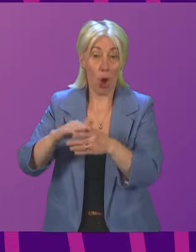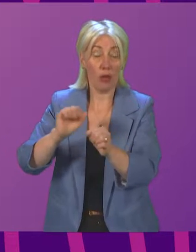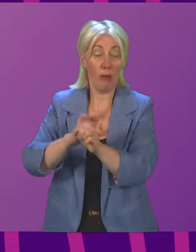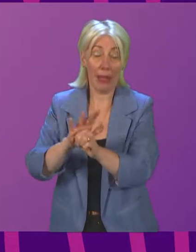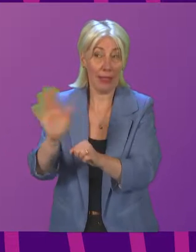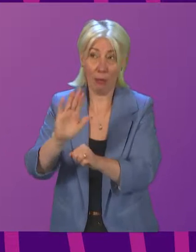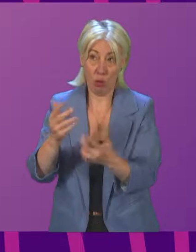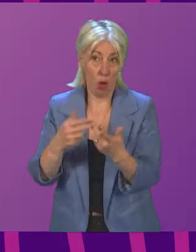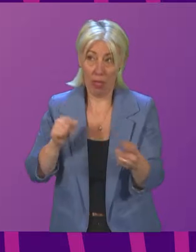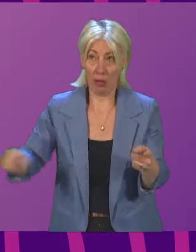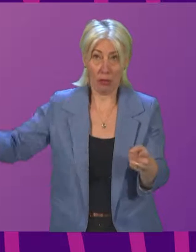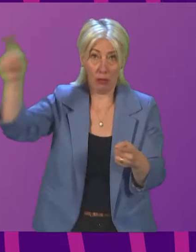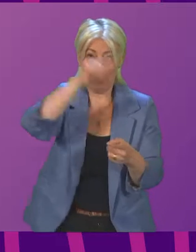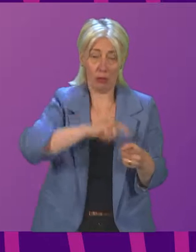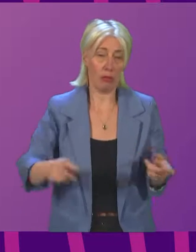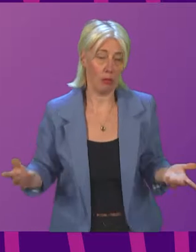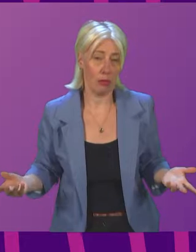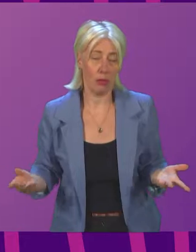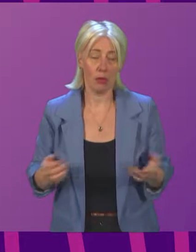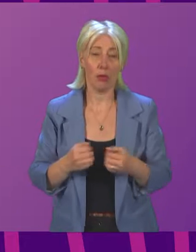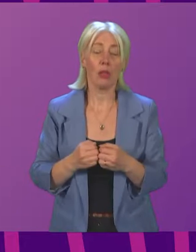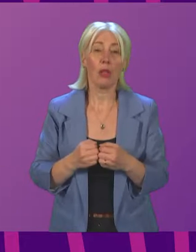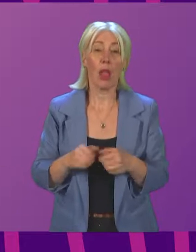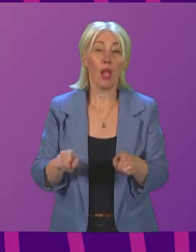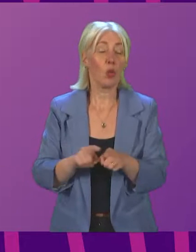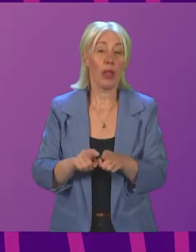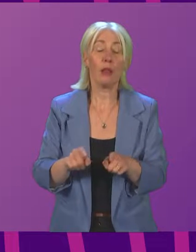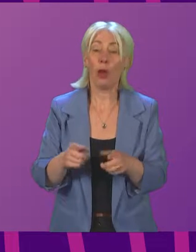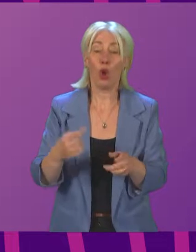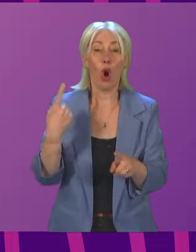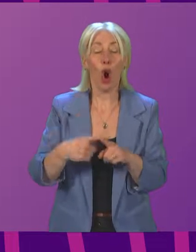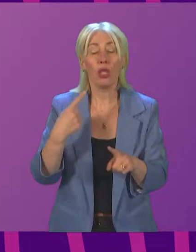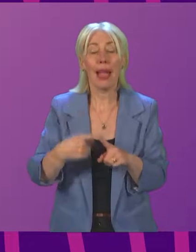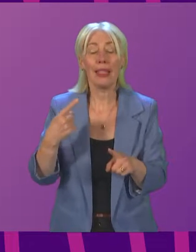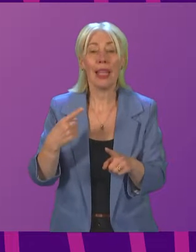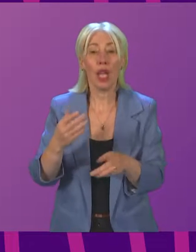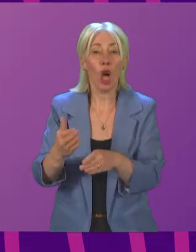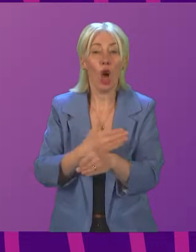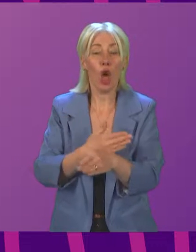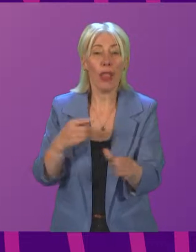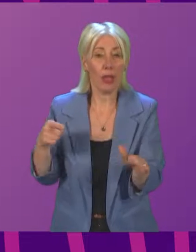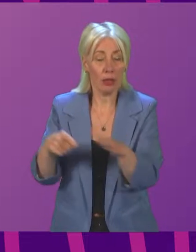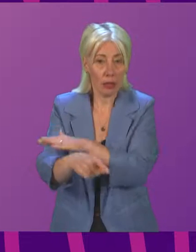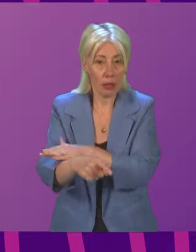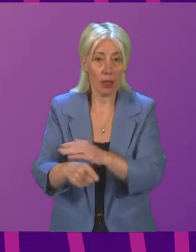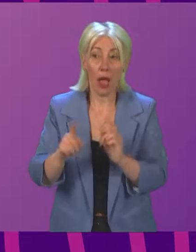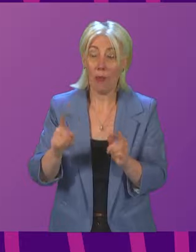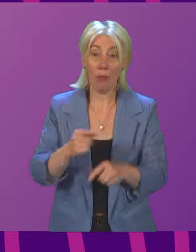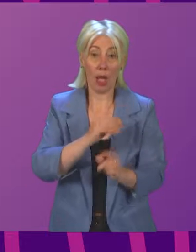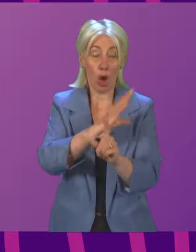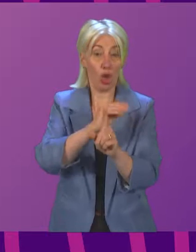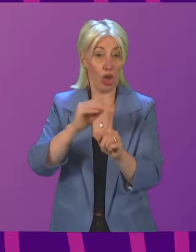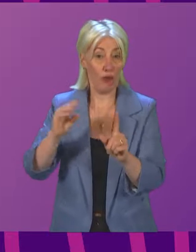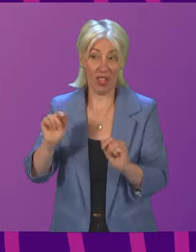And also, in relation to the point about – which I think he referred to – automatic early release. Of course, it was the Conservatives that brought in